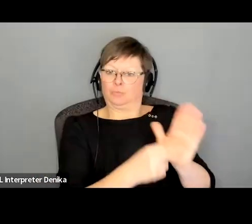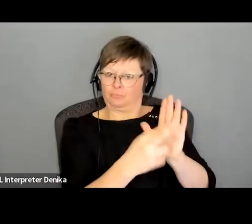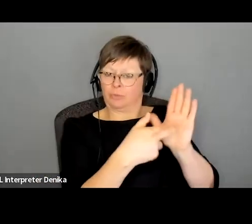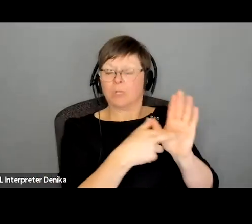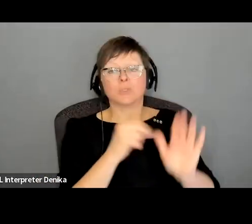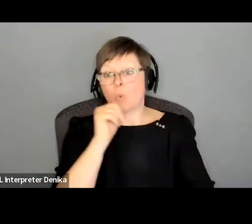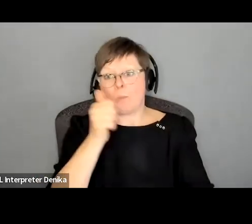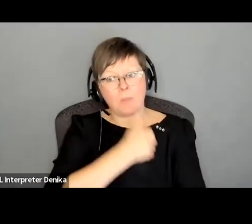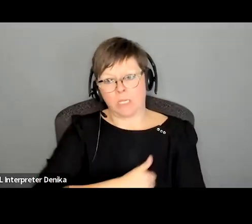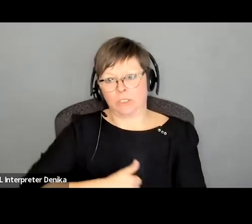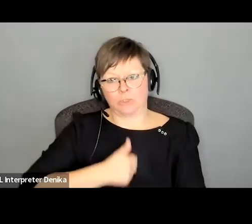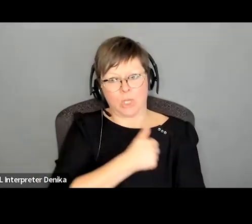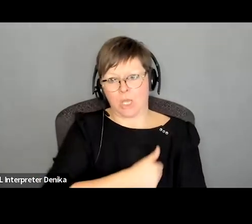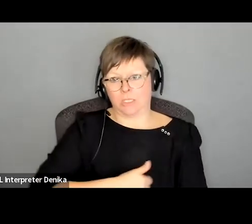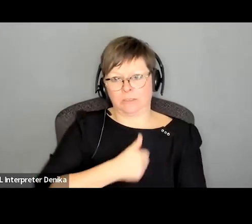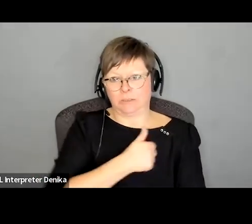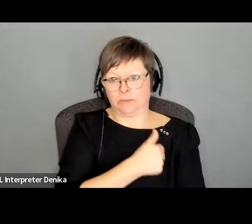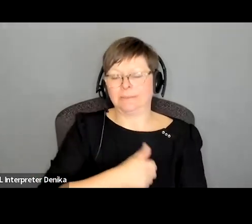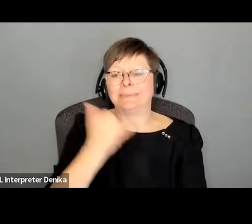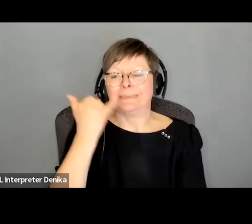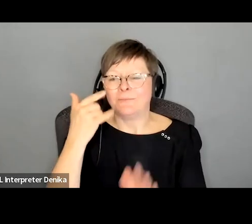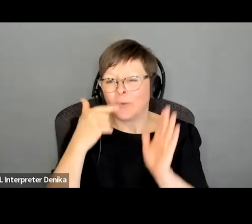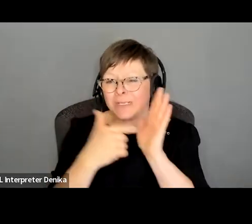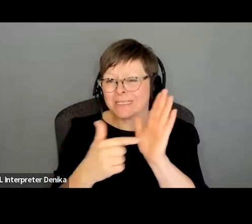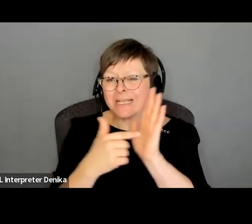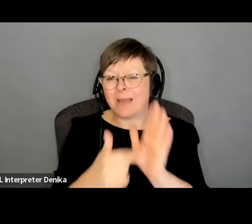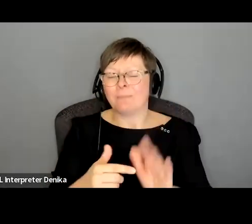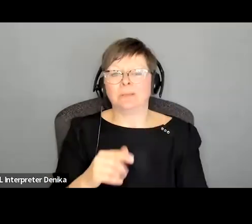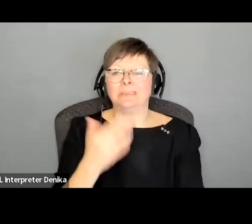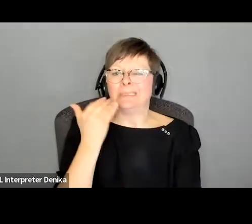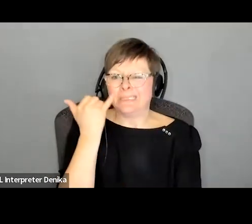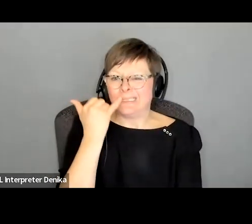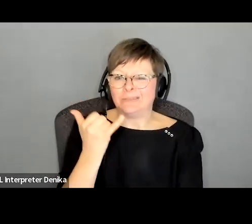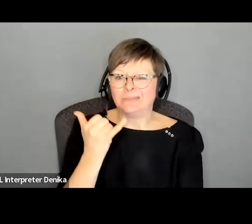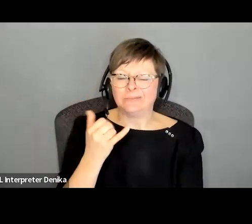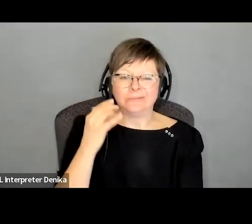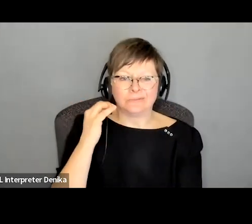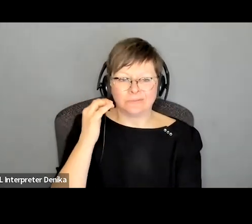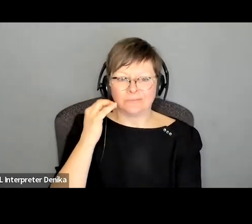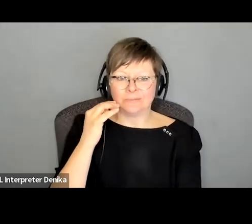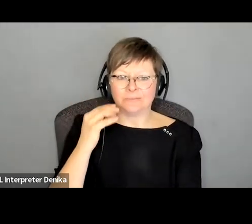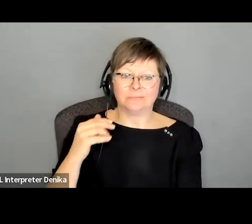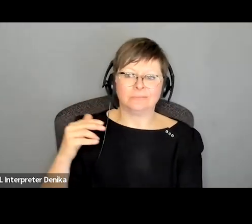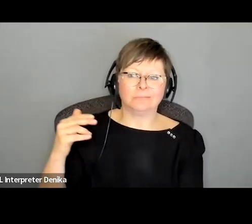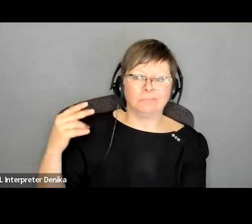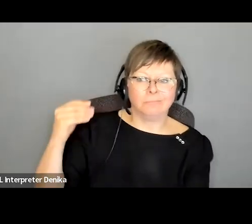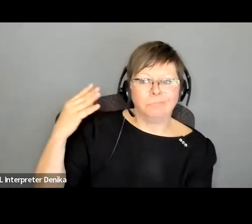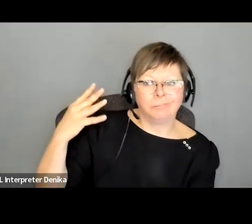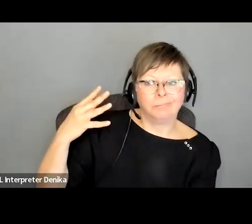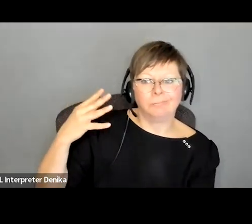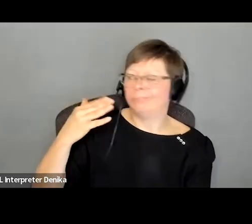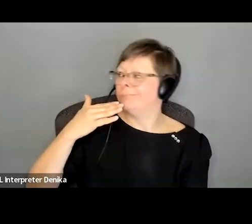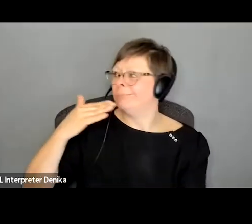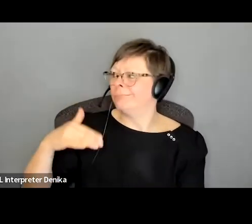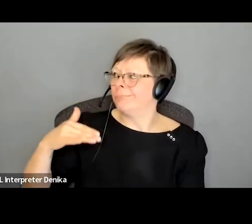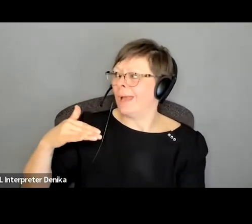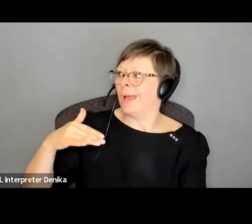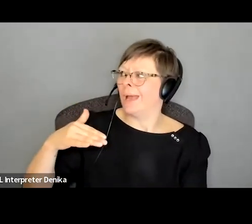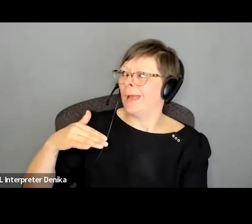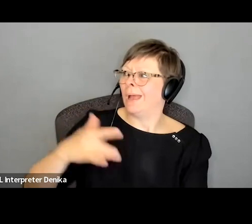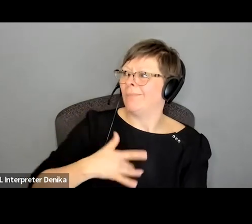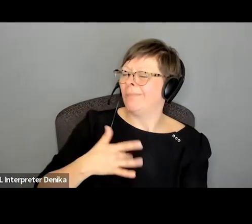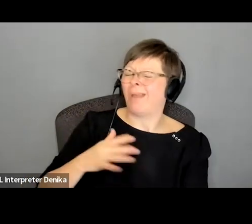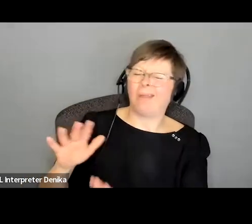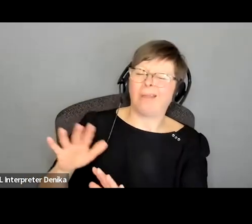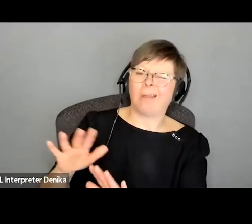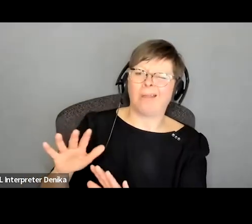in the middle uh if you've got a bad take make sure you remove it a lot of people don't go don't take the time to watch what they've just sent